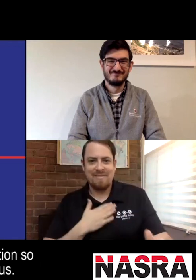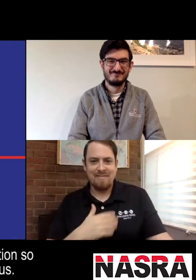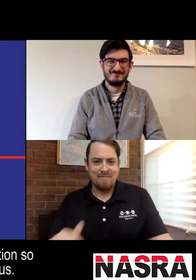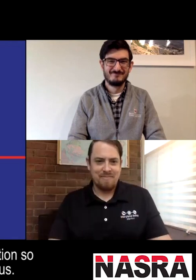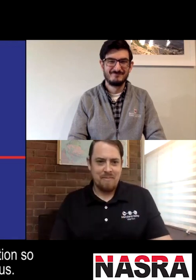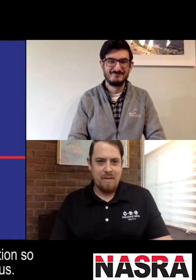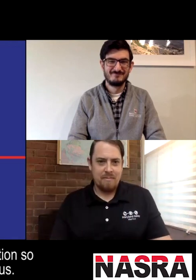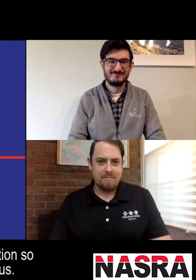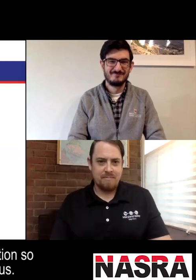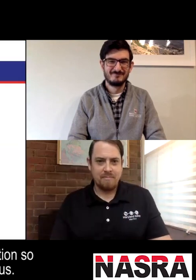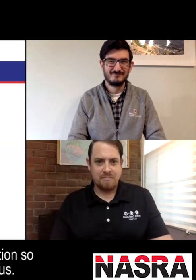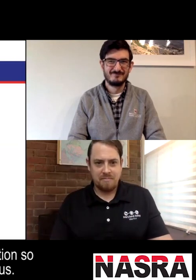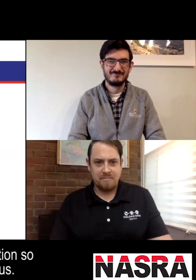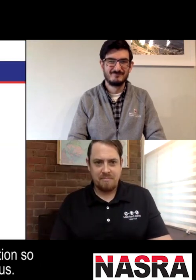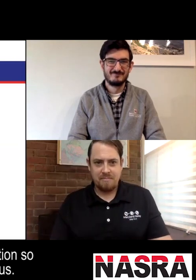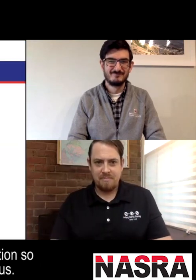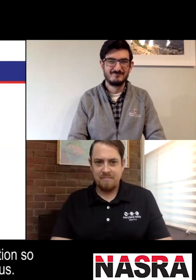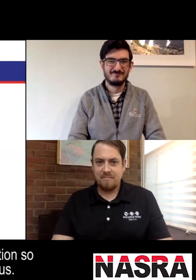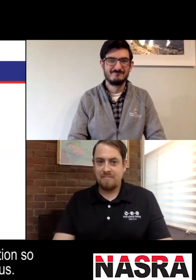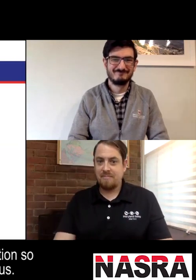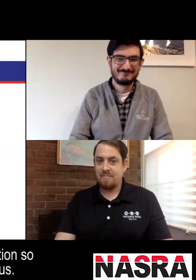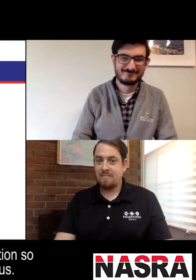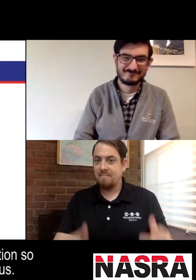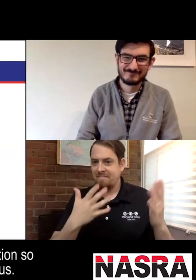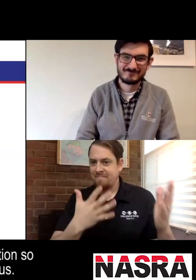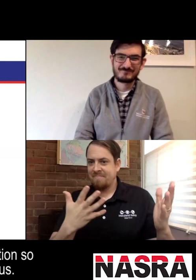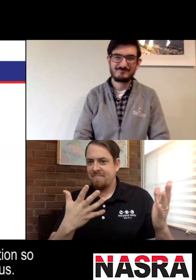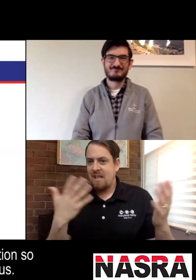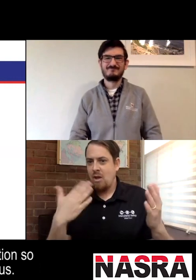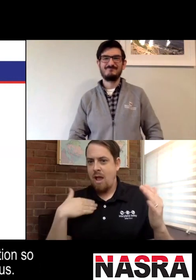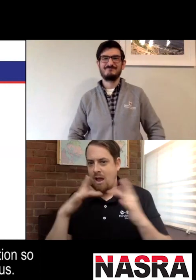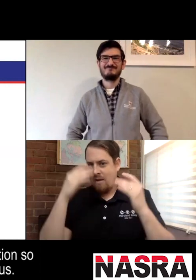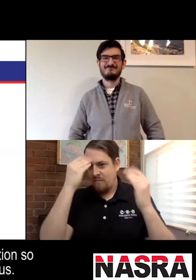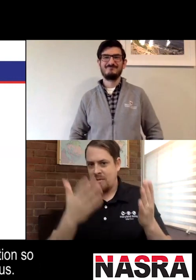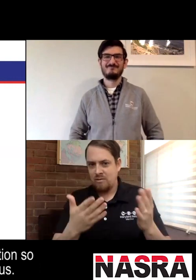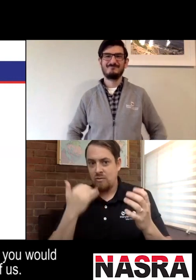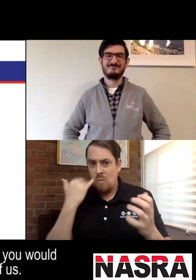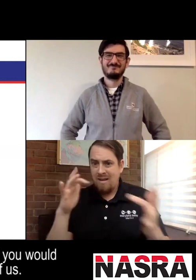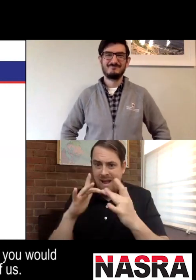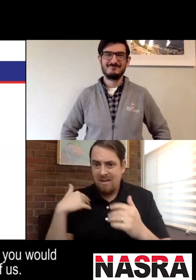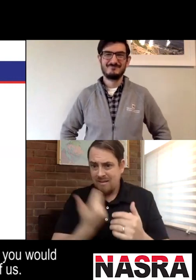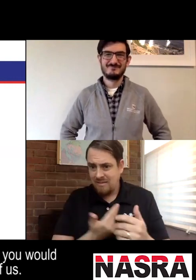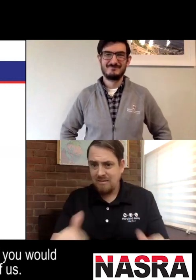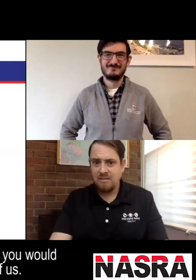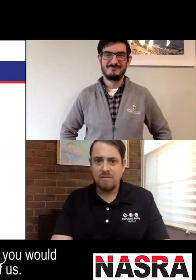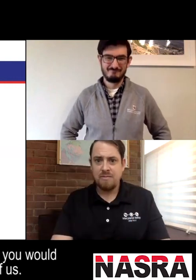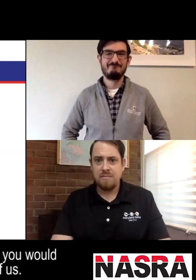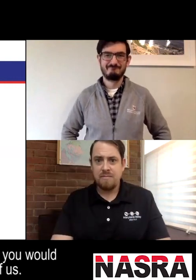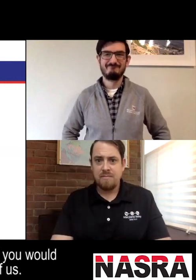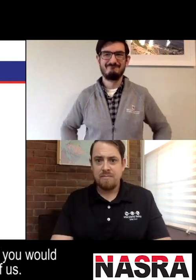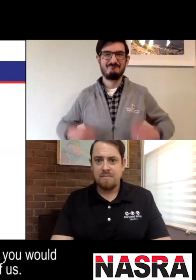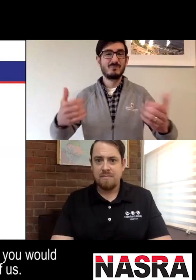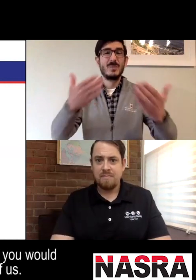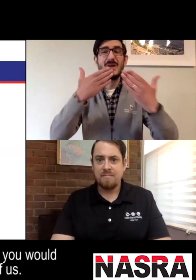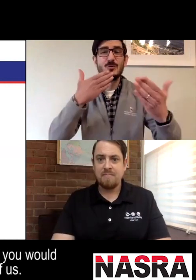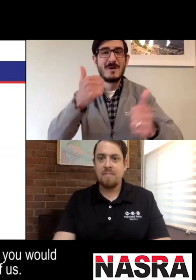So next slide will give you our contact information so you know how to reach us. Okay, so this is how you can reach out if you'd like